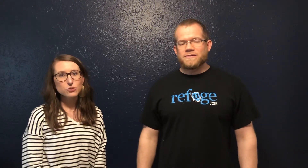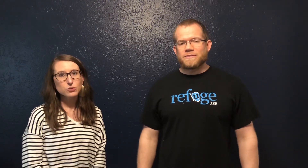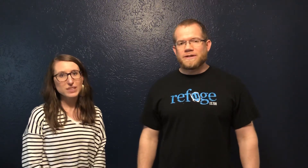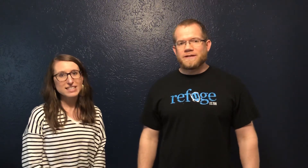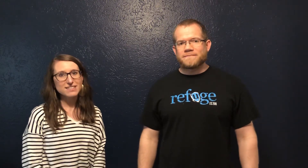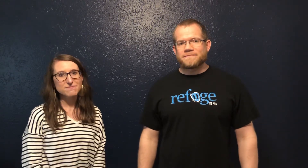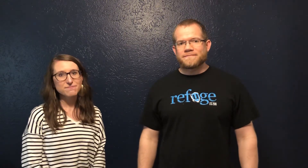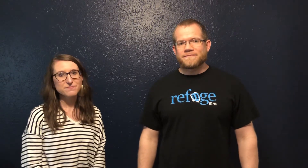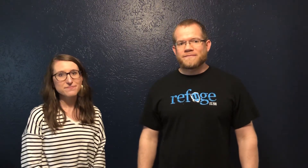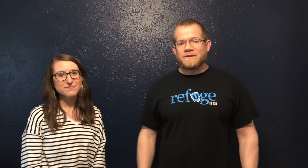20.